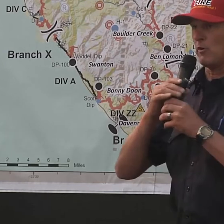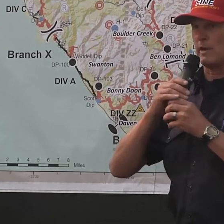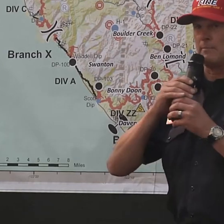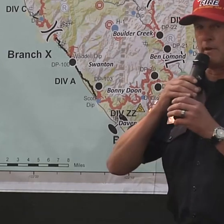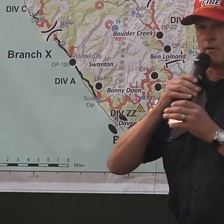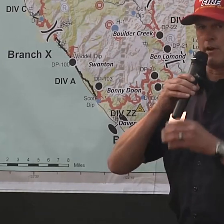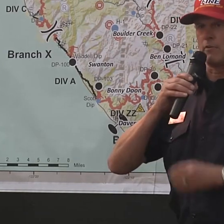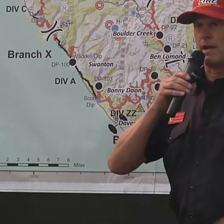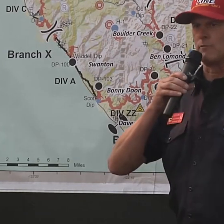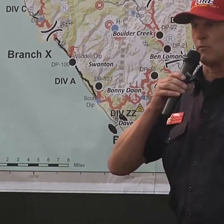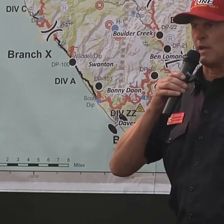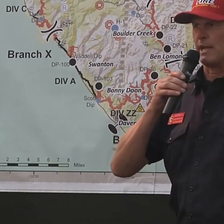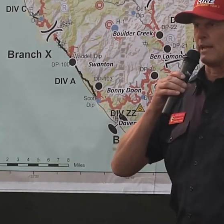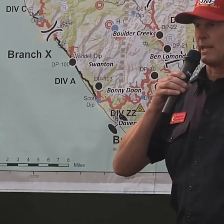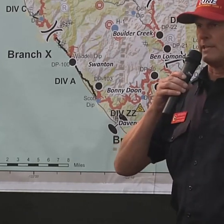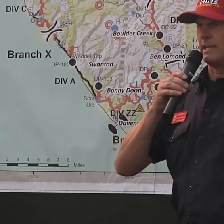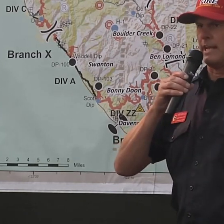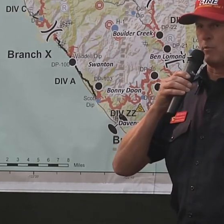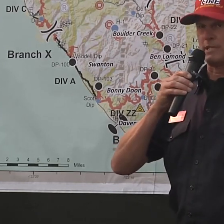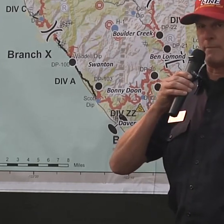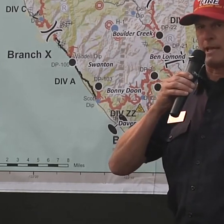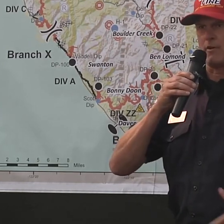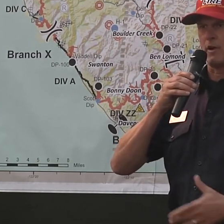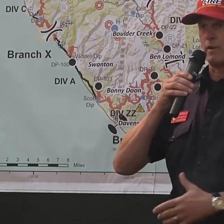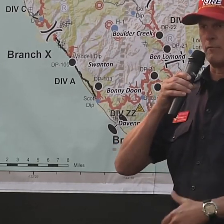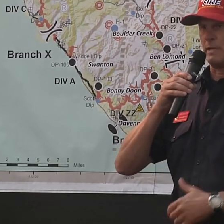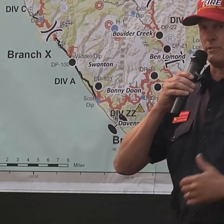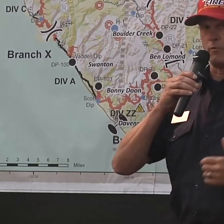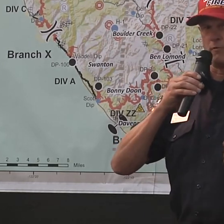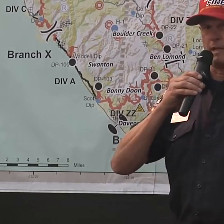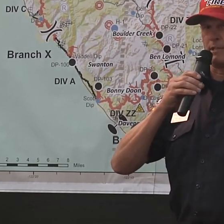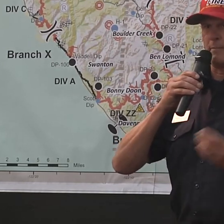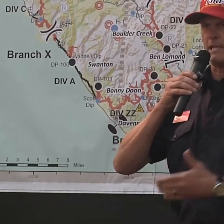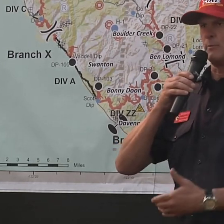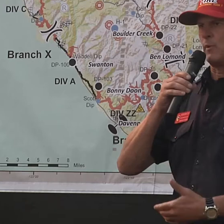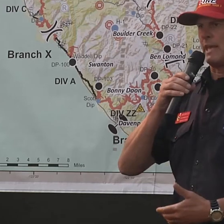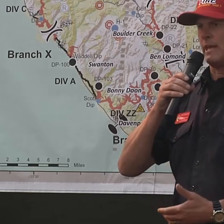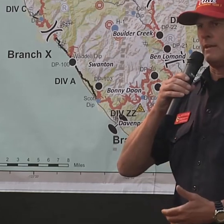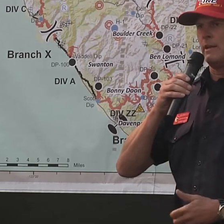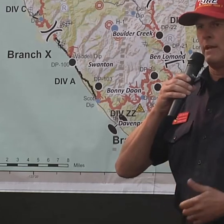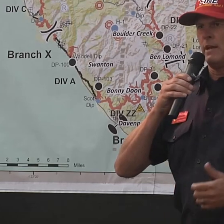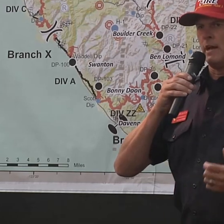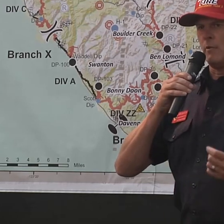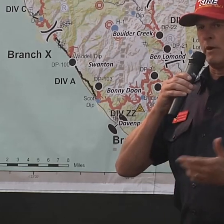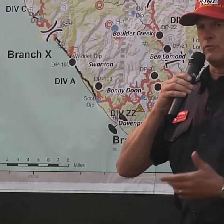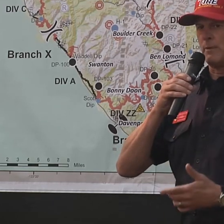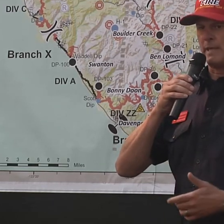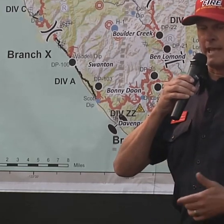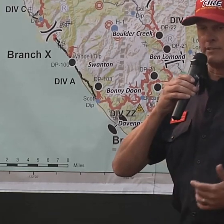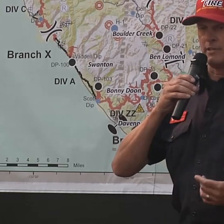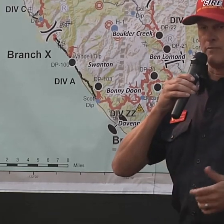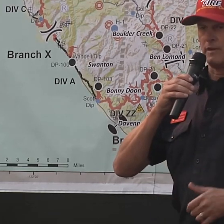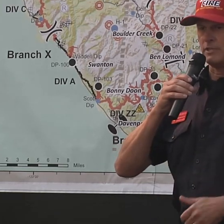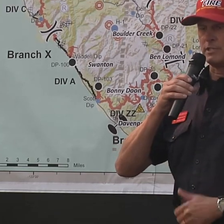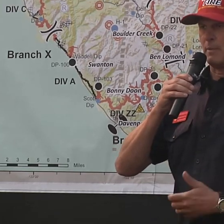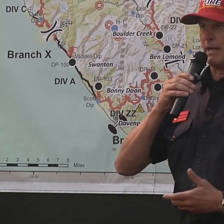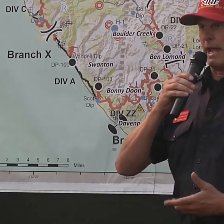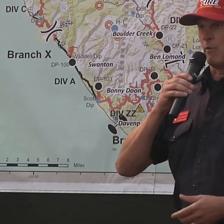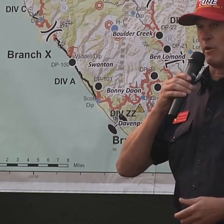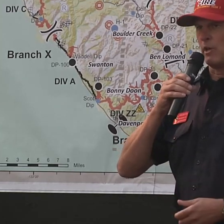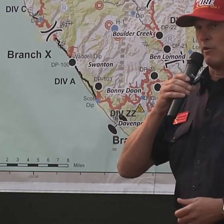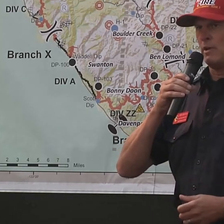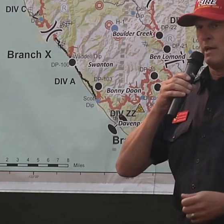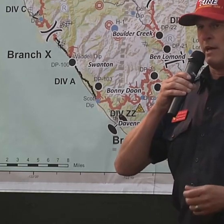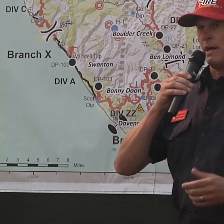Our air program, our aircraft, we're flying again today. We're timing out our aircraft means we're flying to the maximum we can. Water dropping as of just